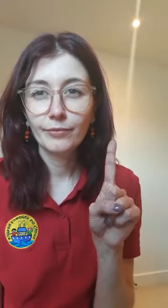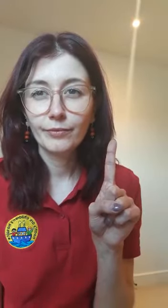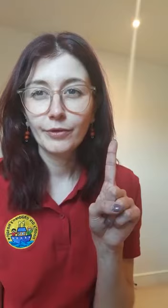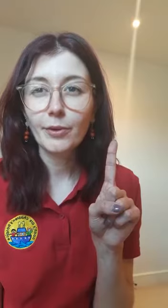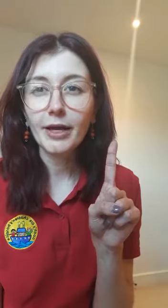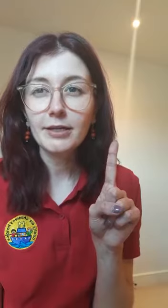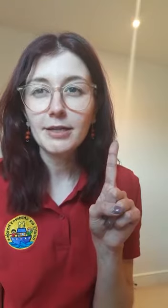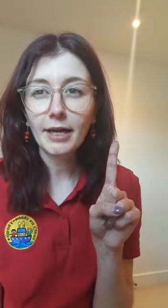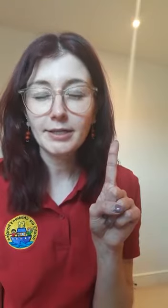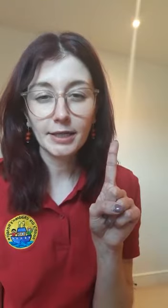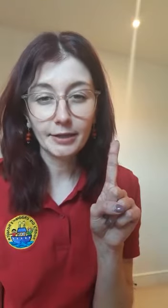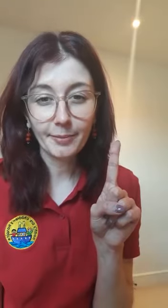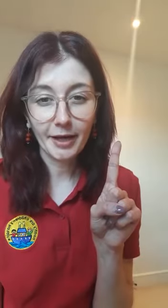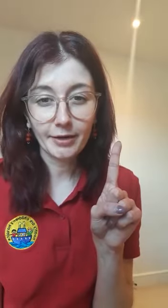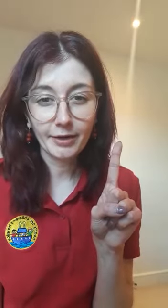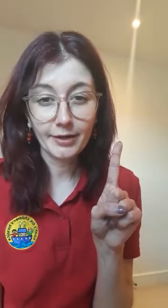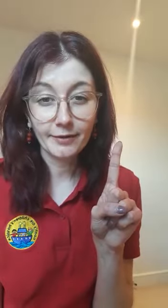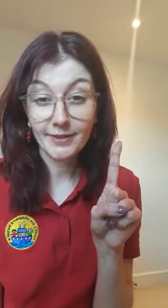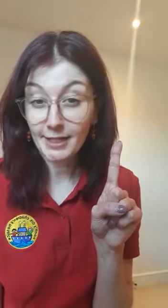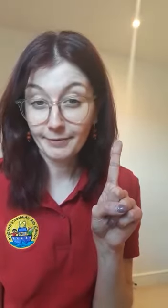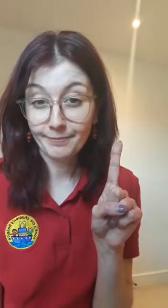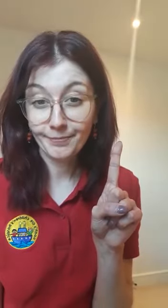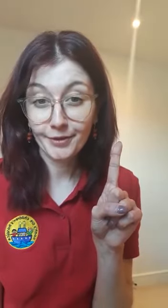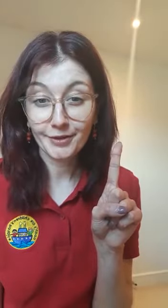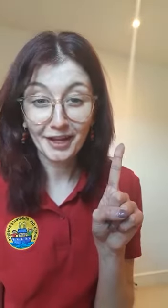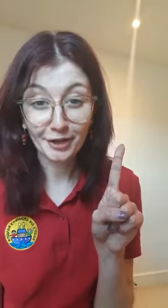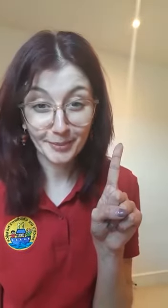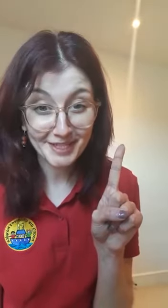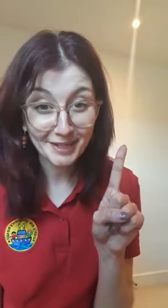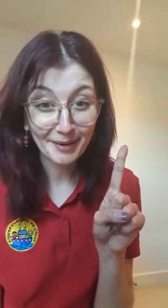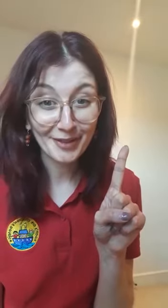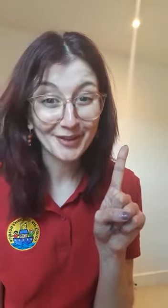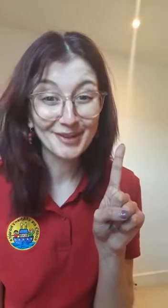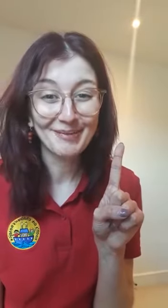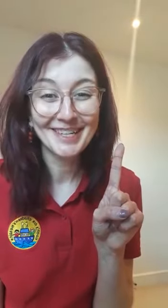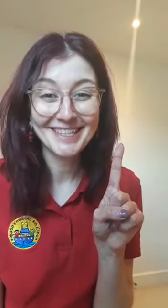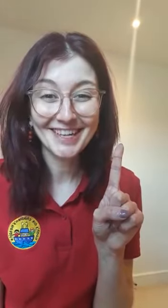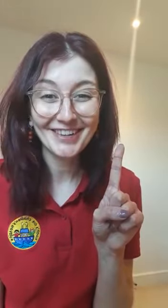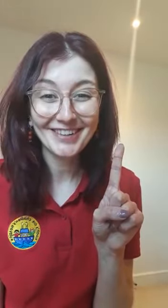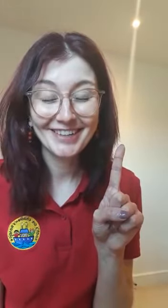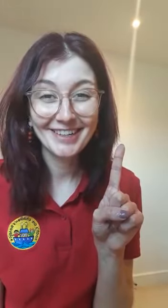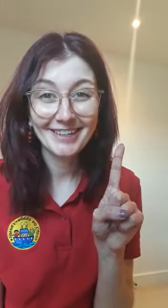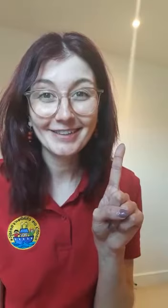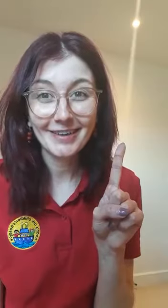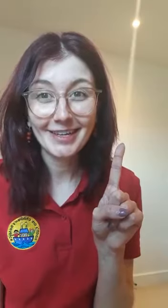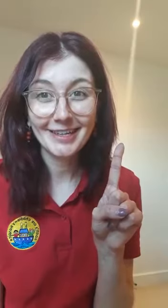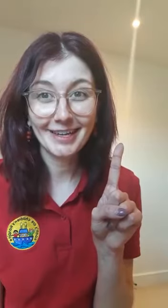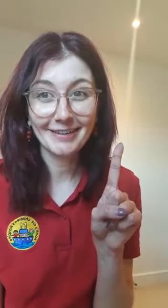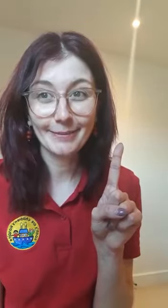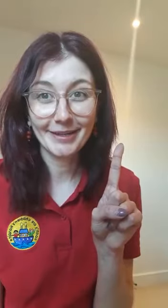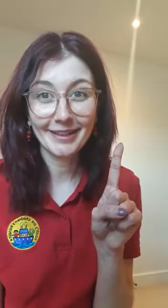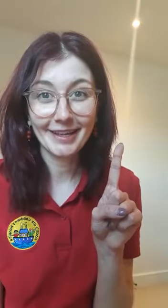So I can taste a little bit of tea. Because I had a cup of tea about 30 minutes ago. So I can taste a bit of that.